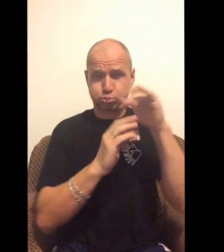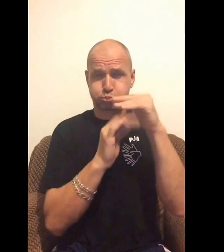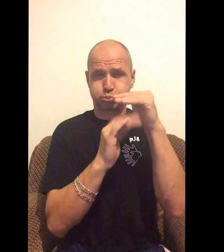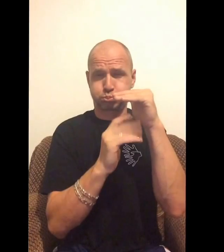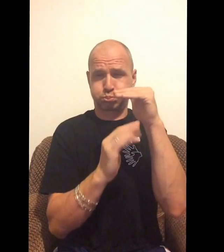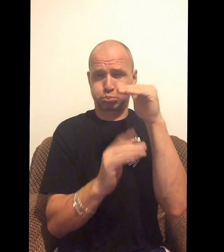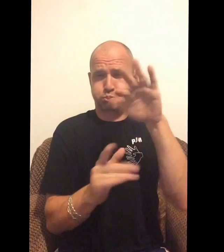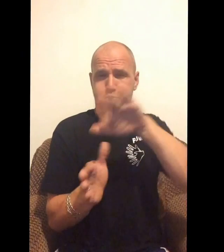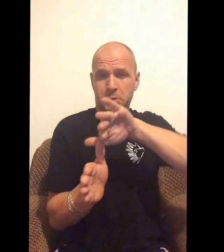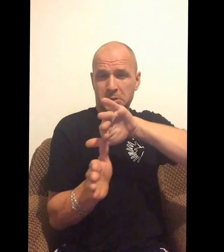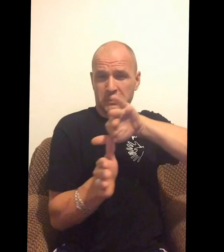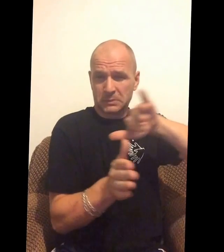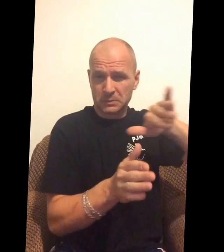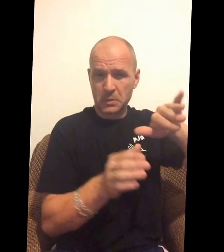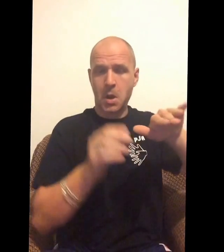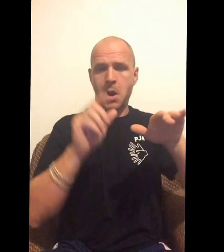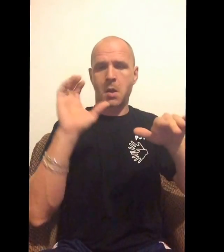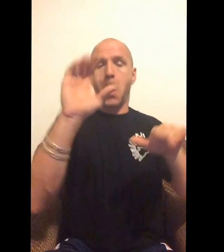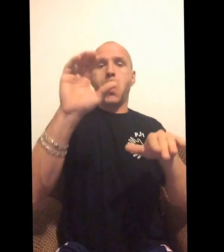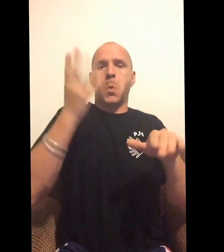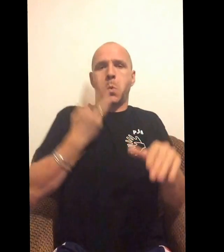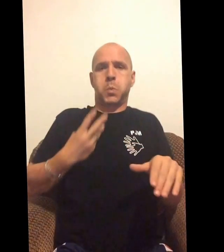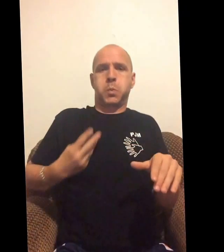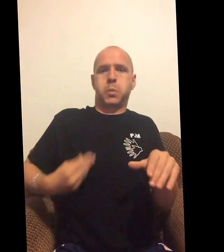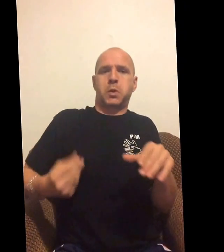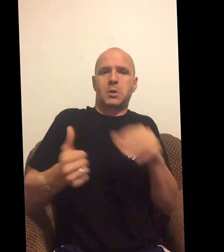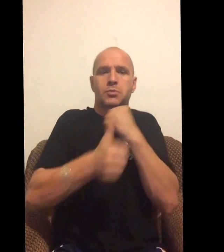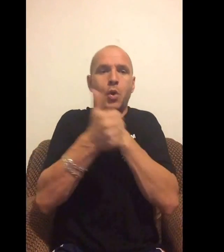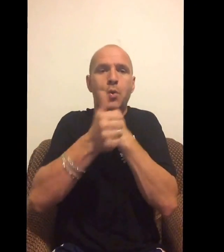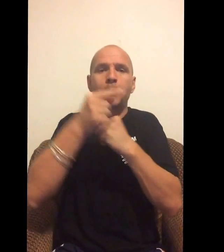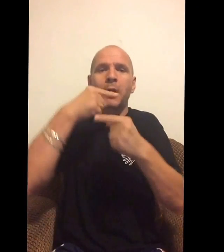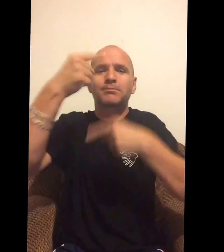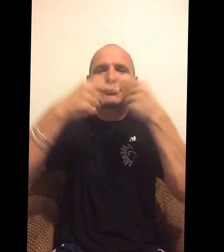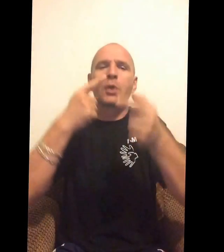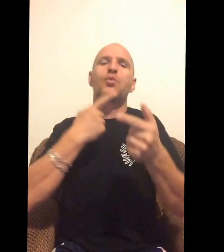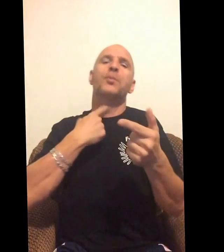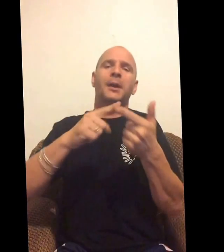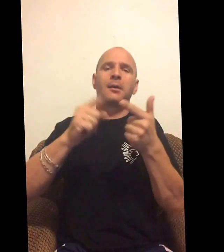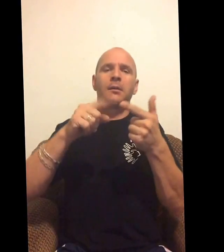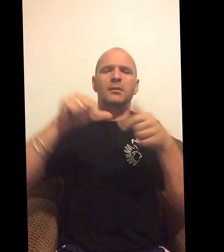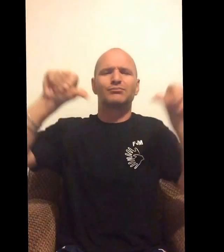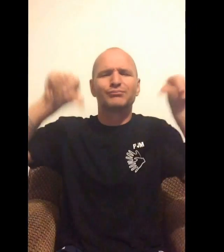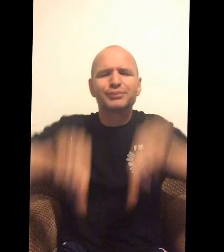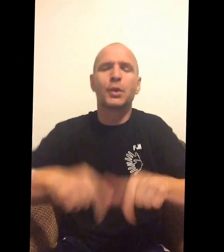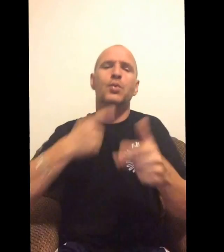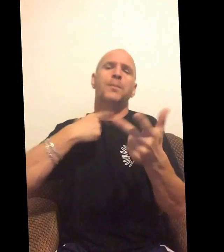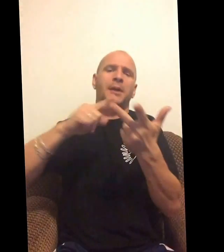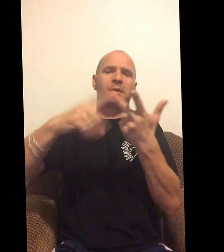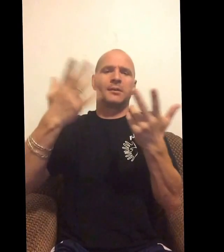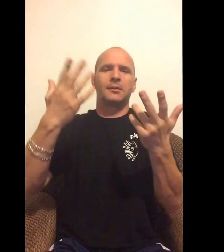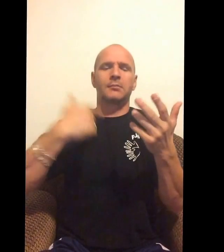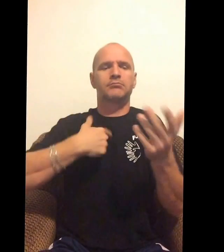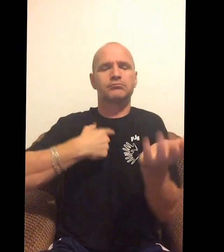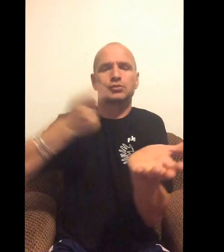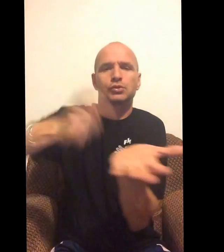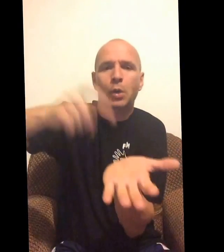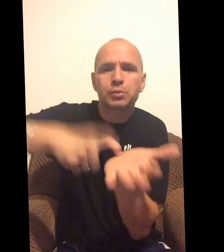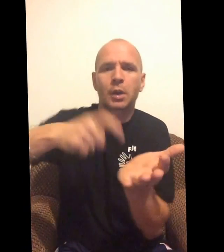going put it in my mouth. I'm going to